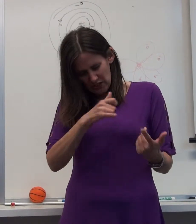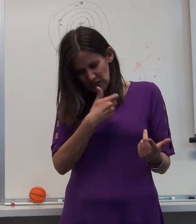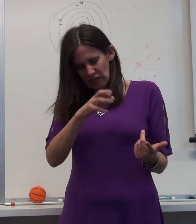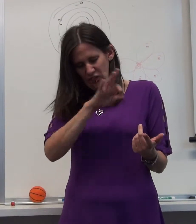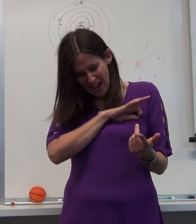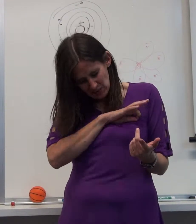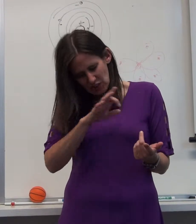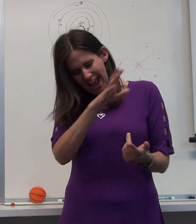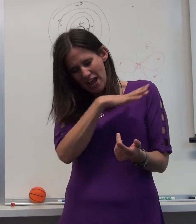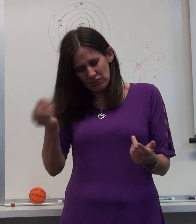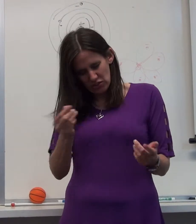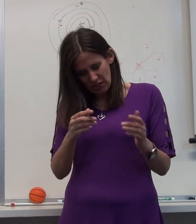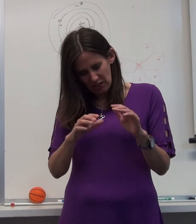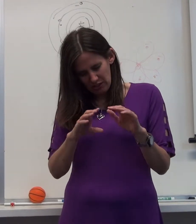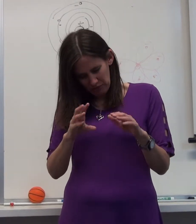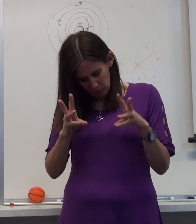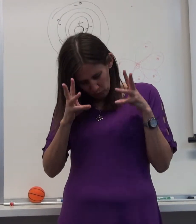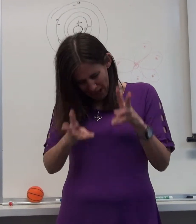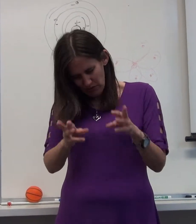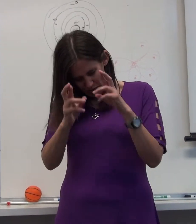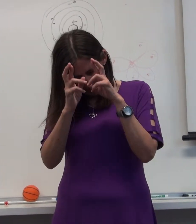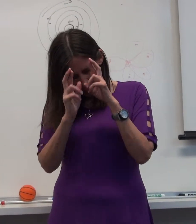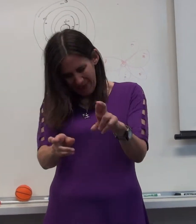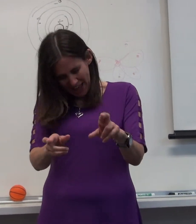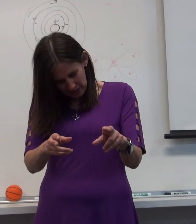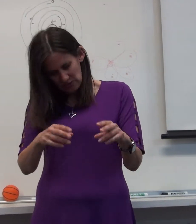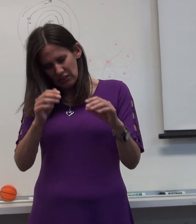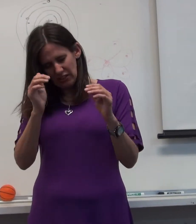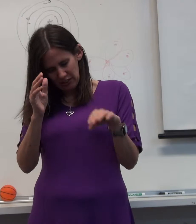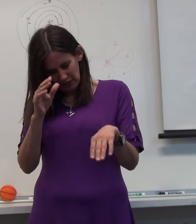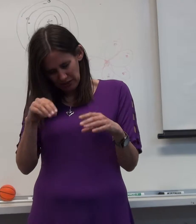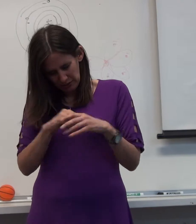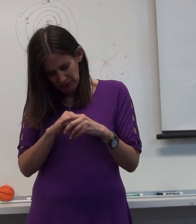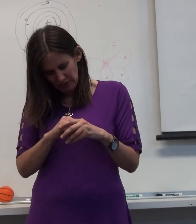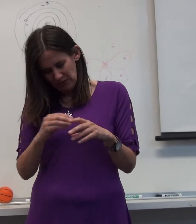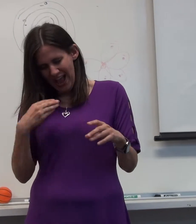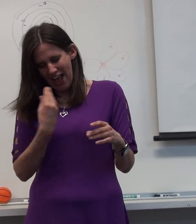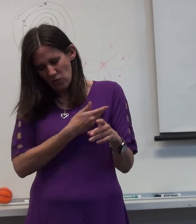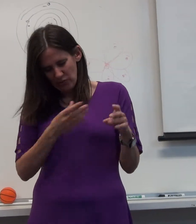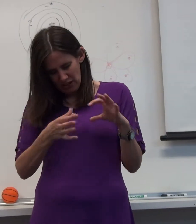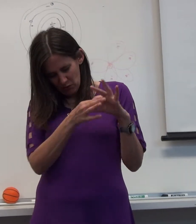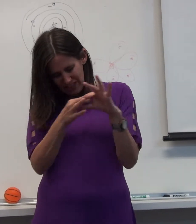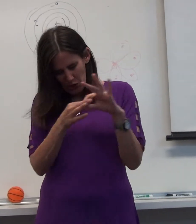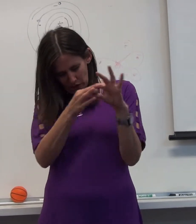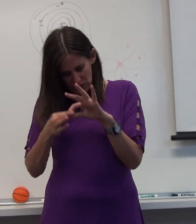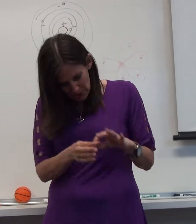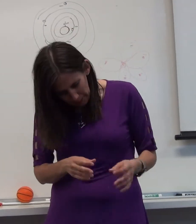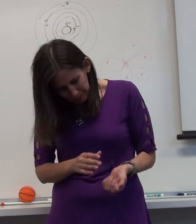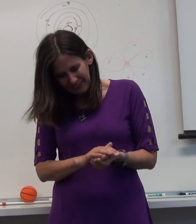way of respect in our relationship.